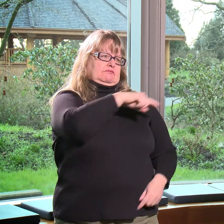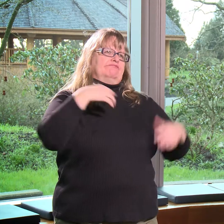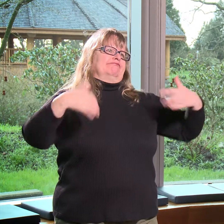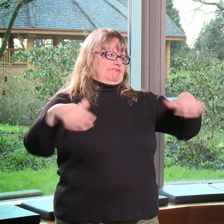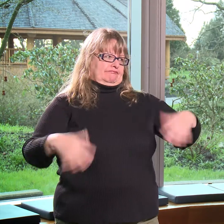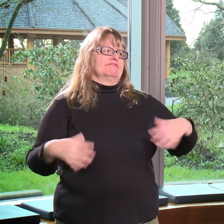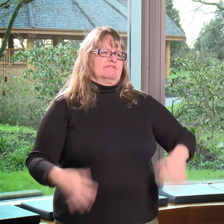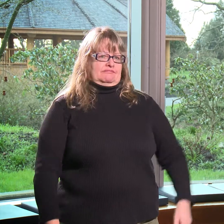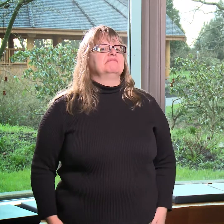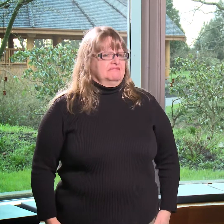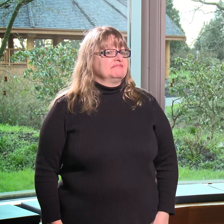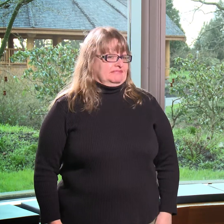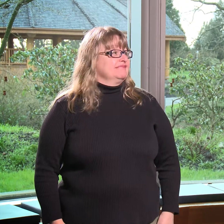worlds. It's powerful for them. It's very impactful.